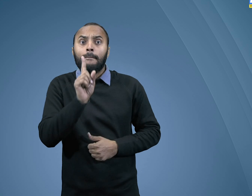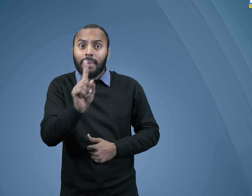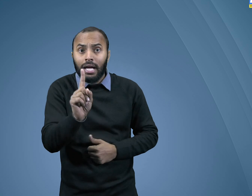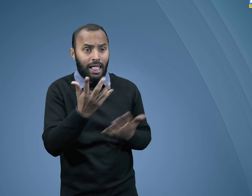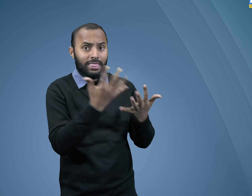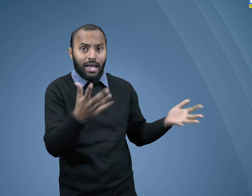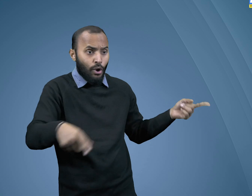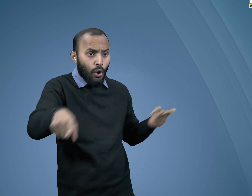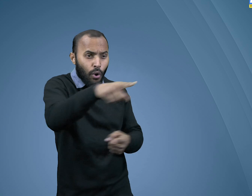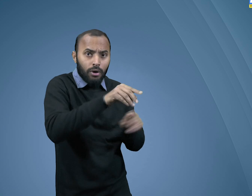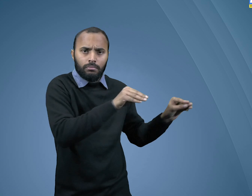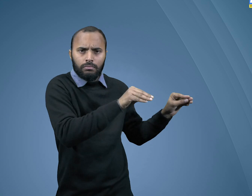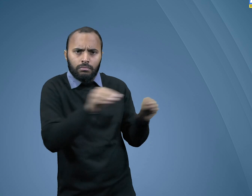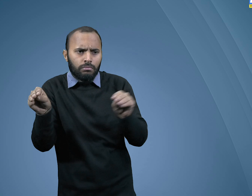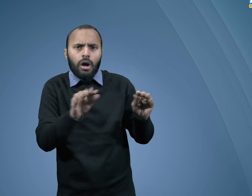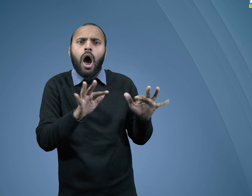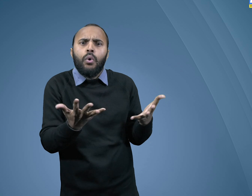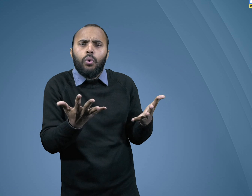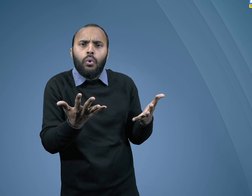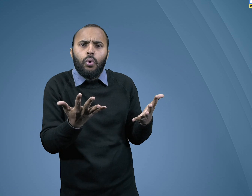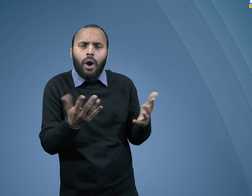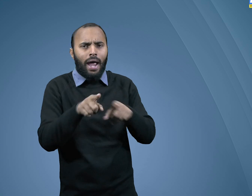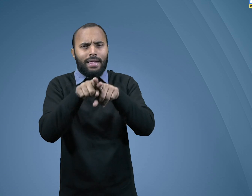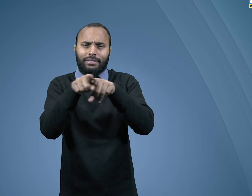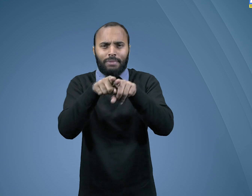ease, like walking, picking objects and other.